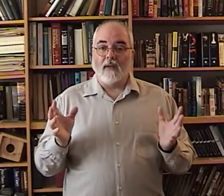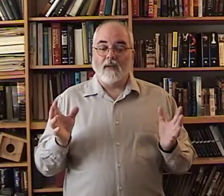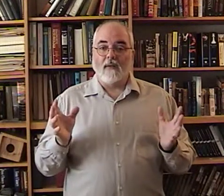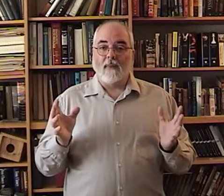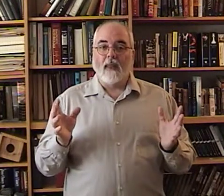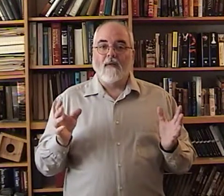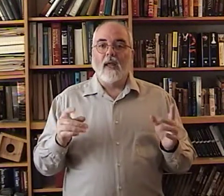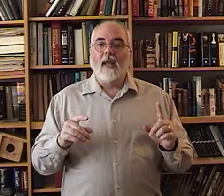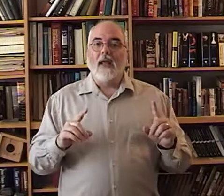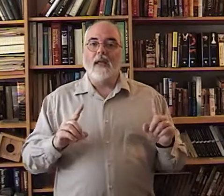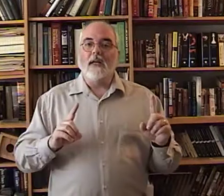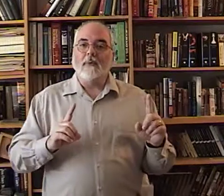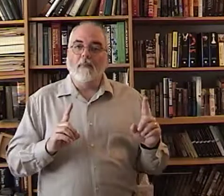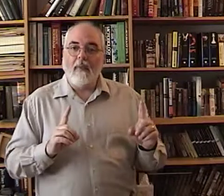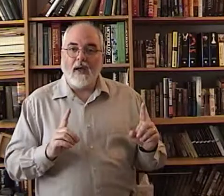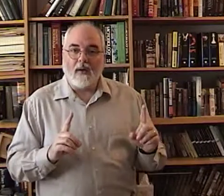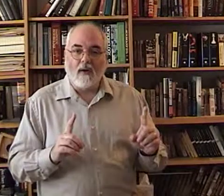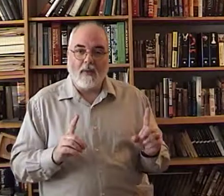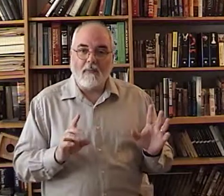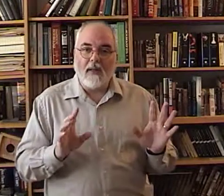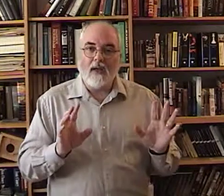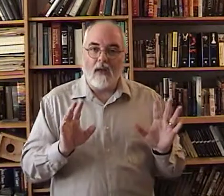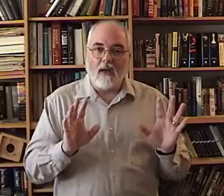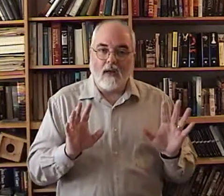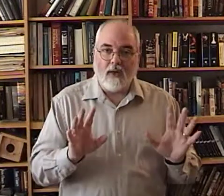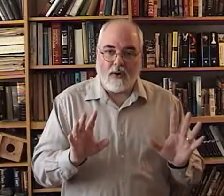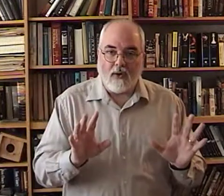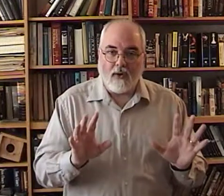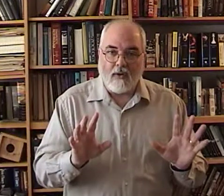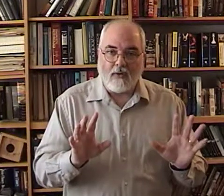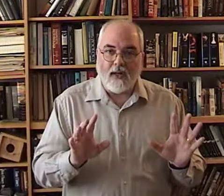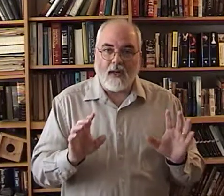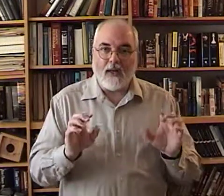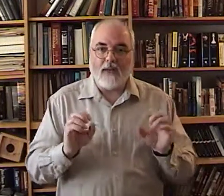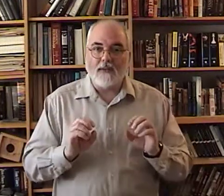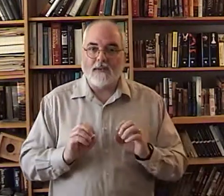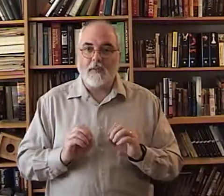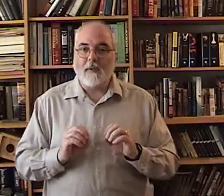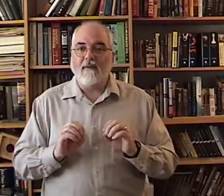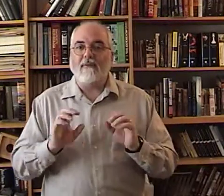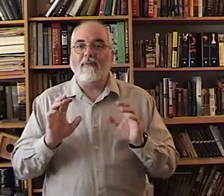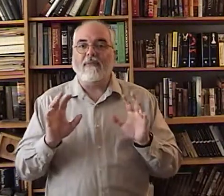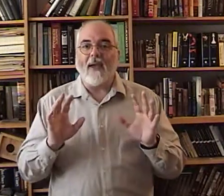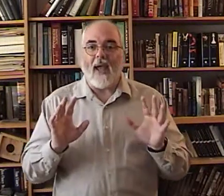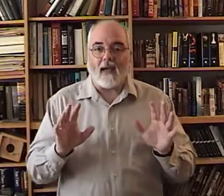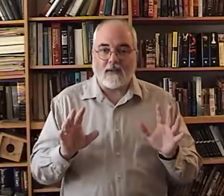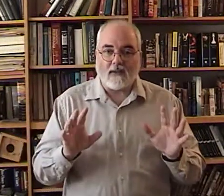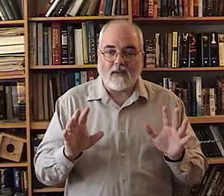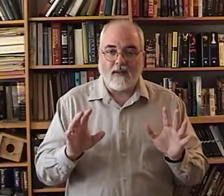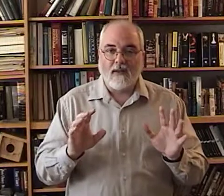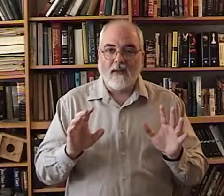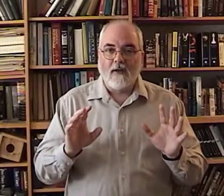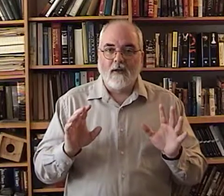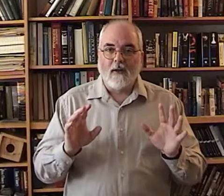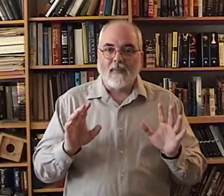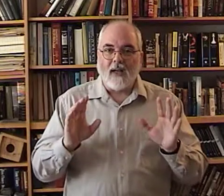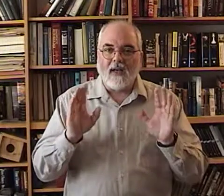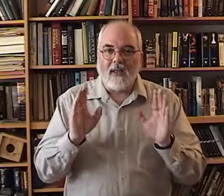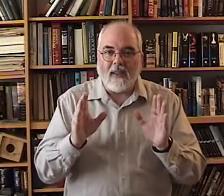it is better to be clear than it is to be fast let